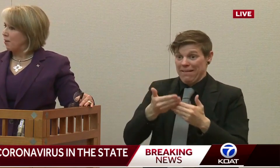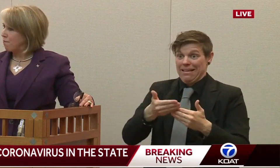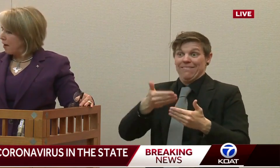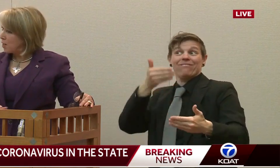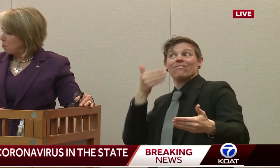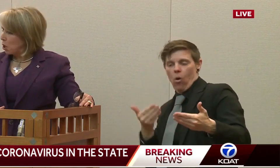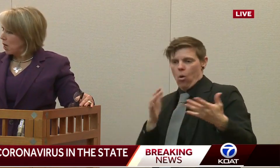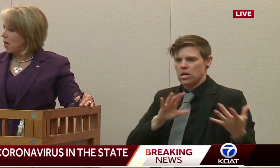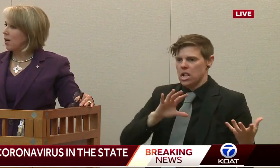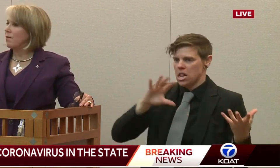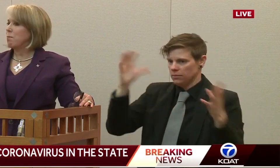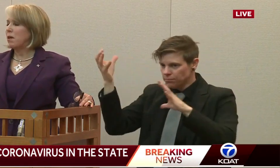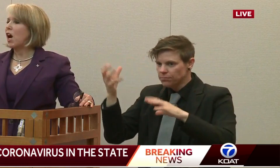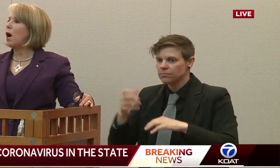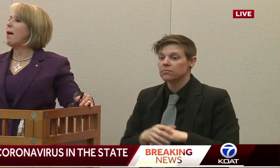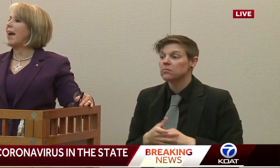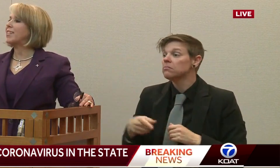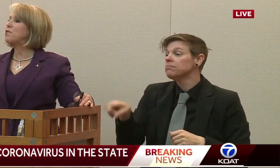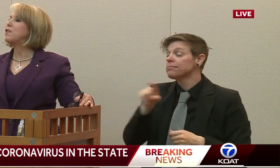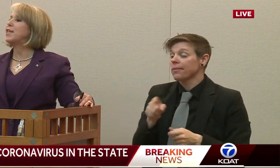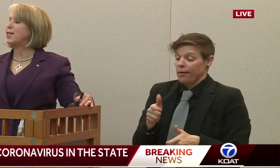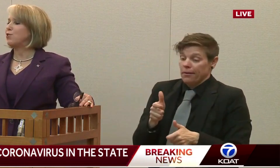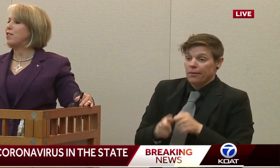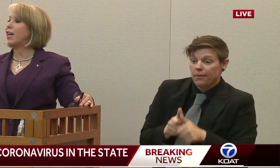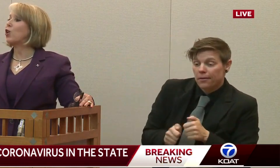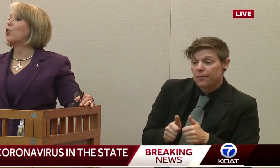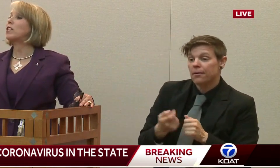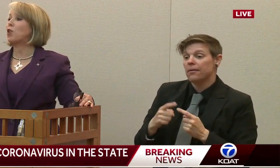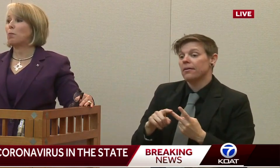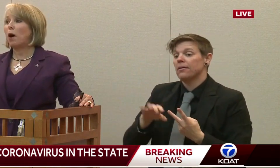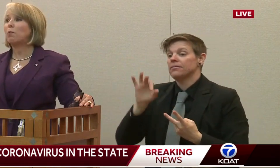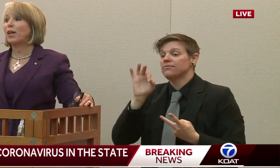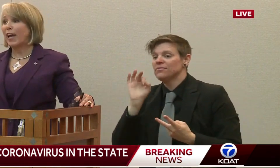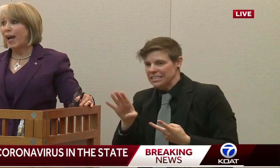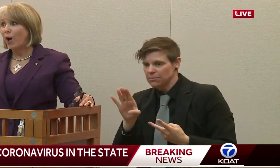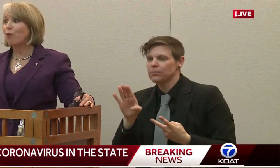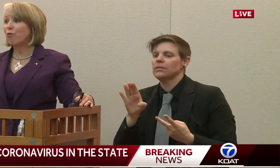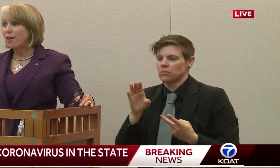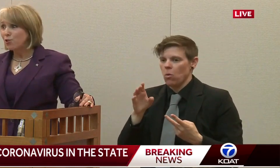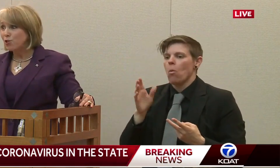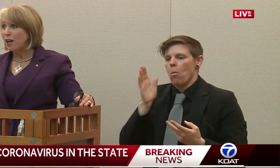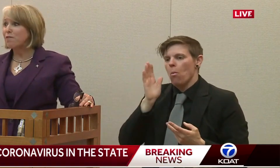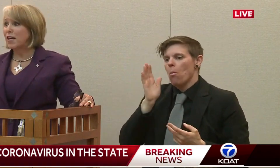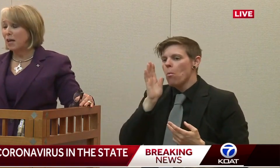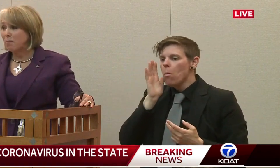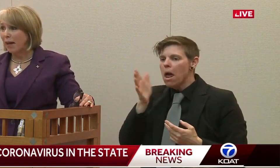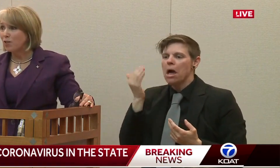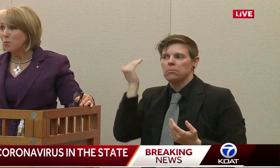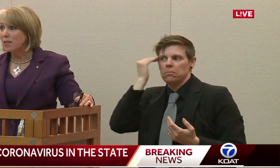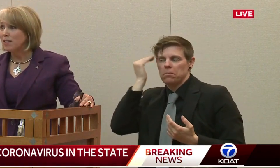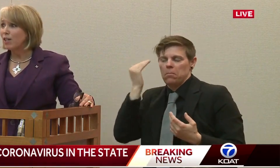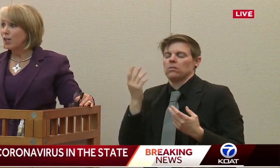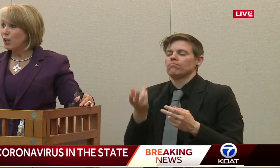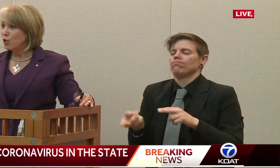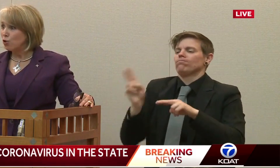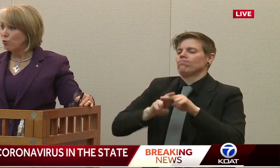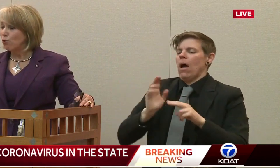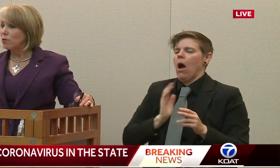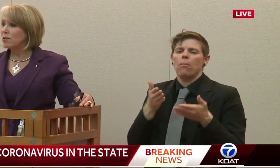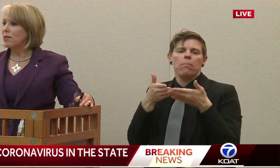and Facebooking become activities that increase our public health, safety, and management